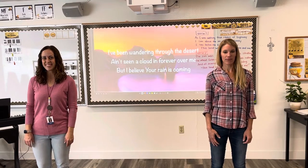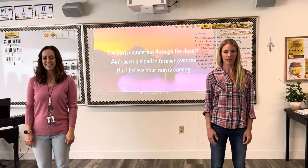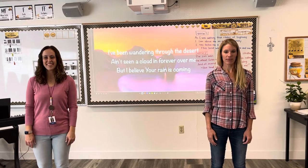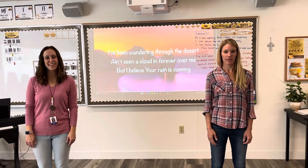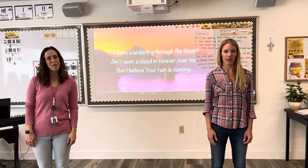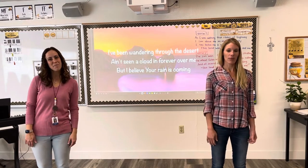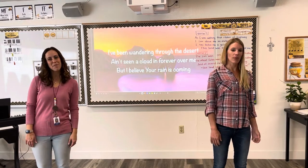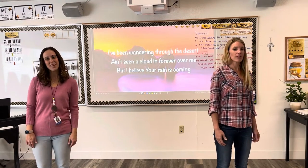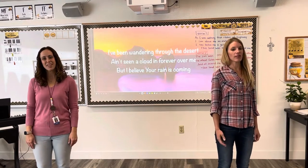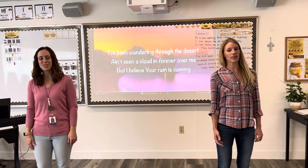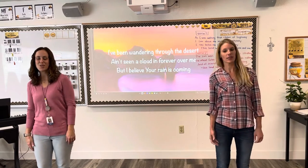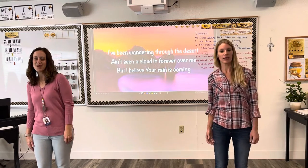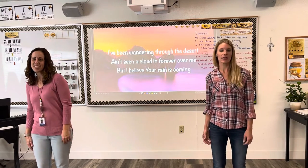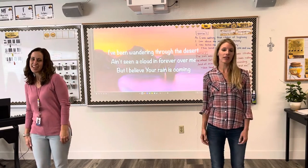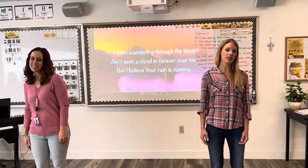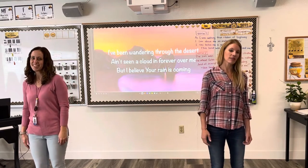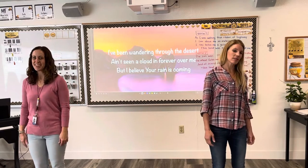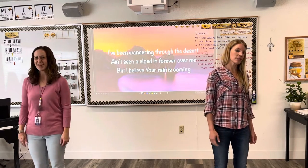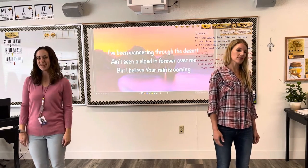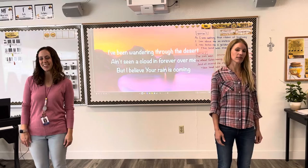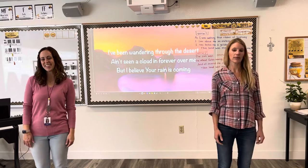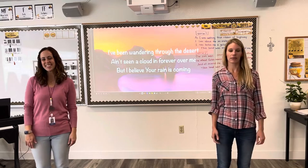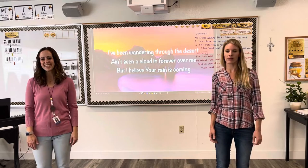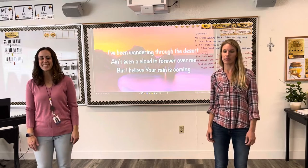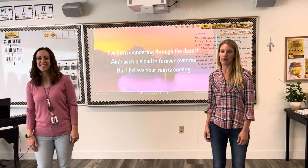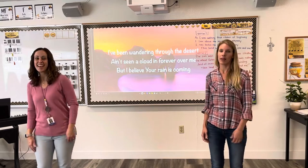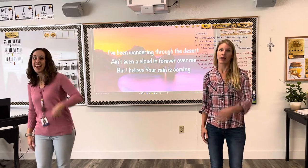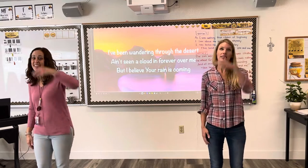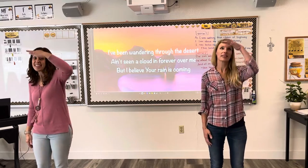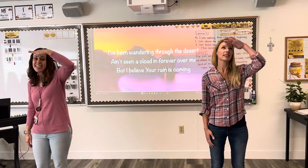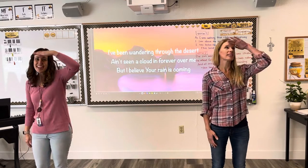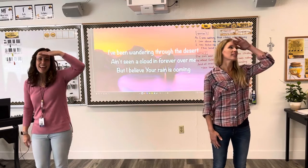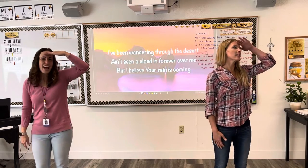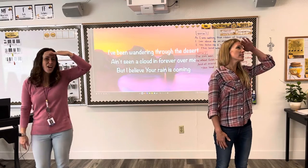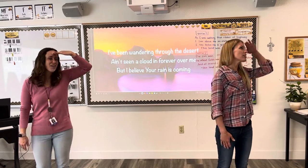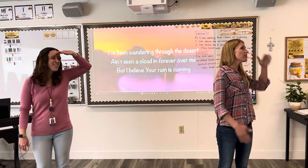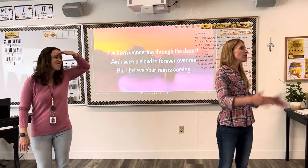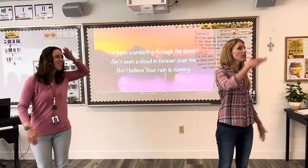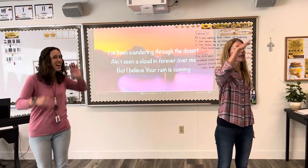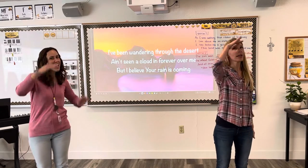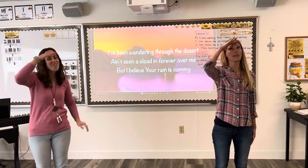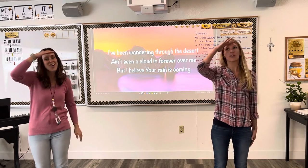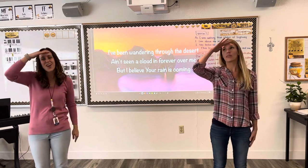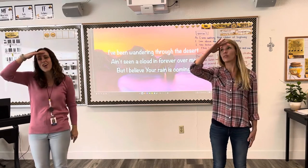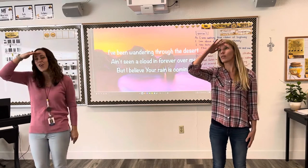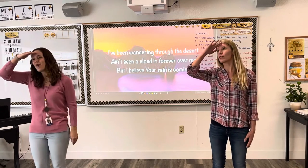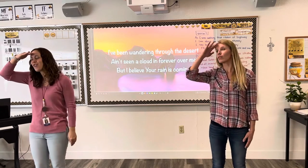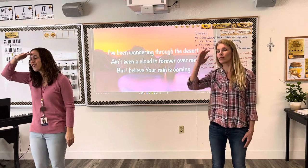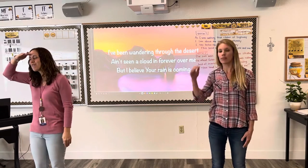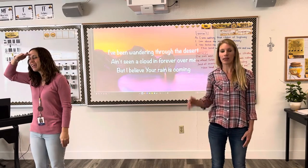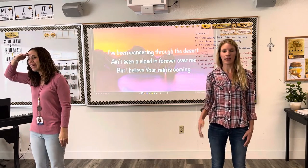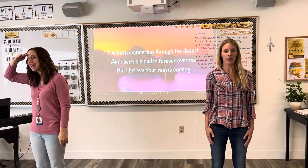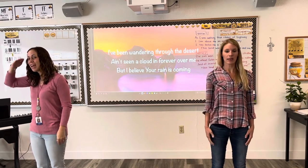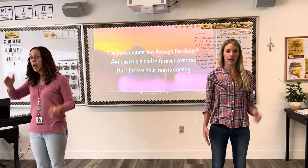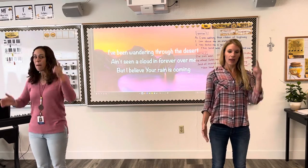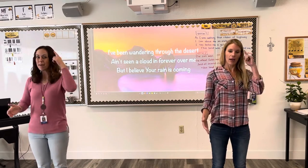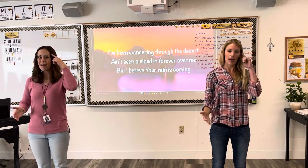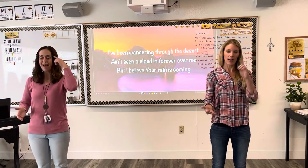I've been walking through the desert Can't see you climbing forever over me But I